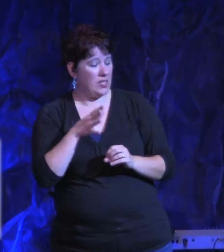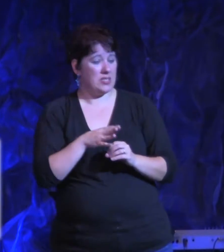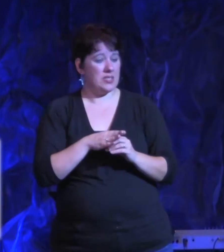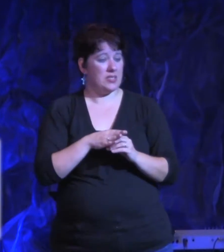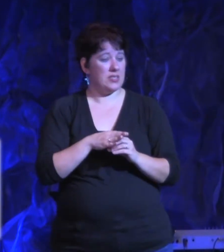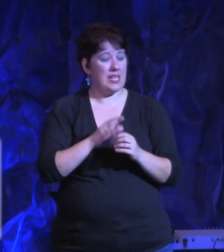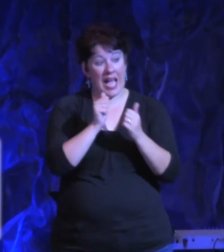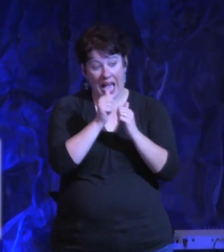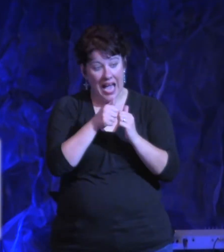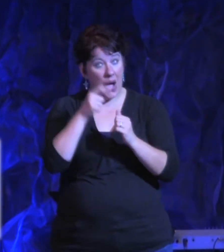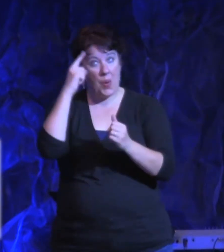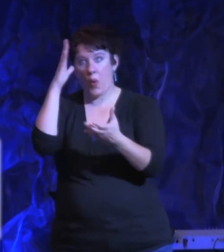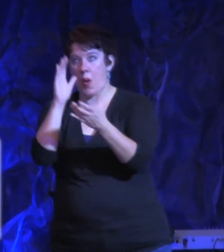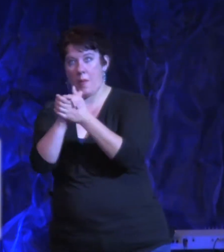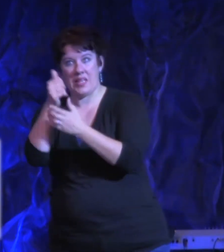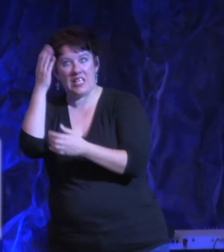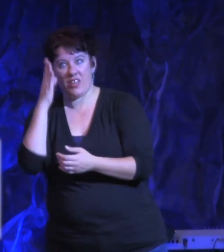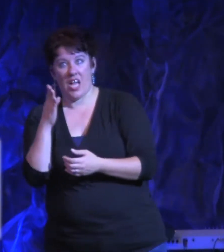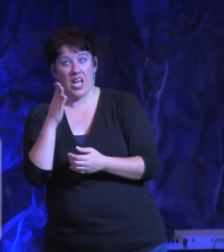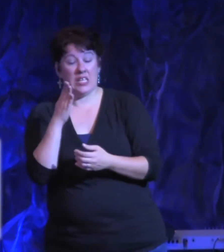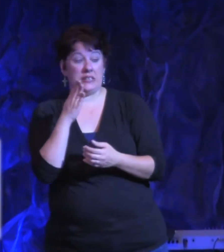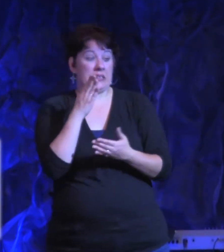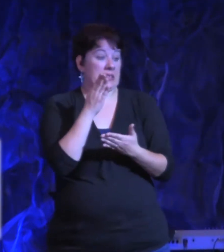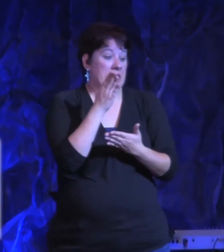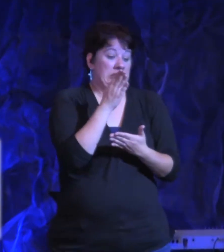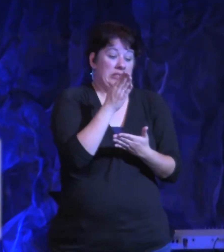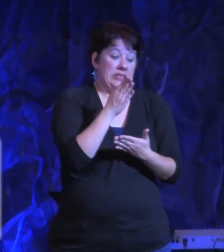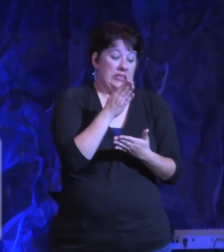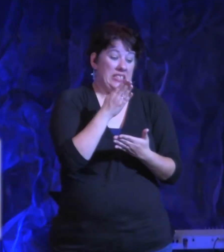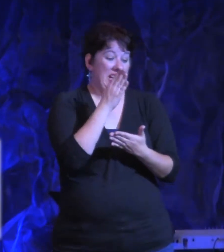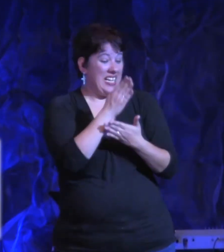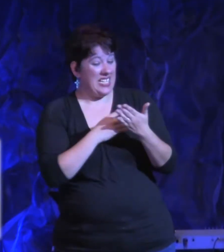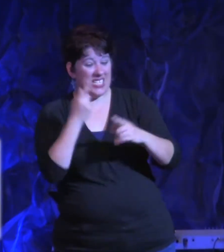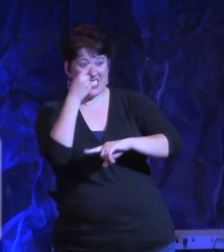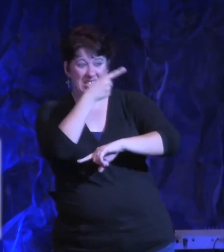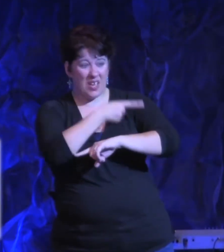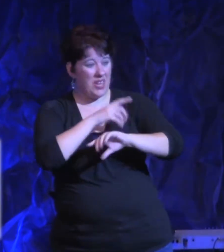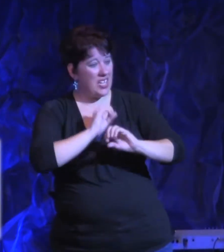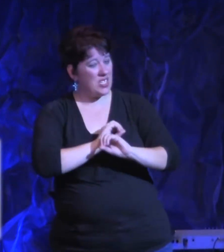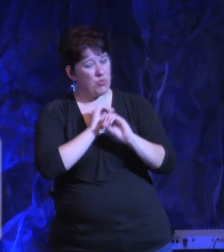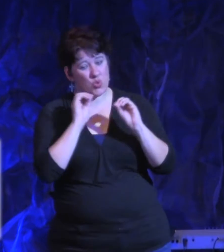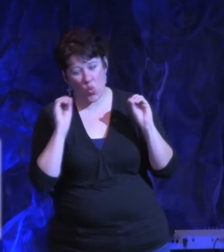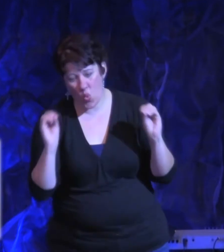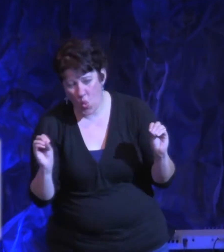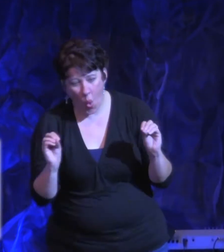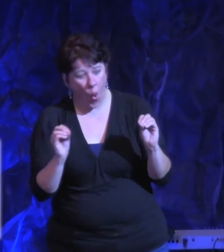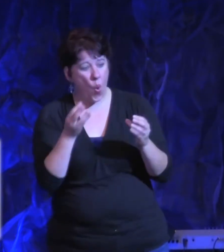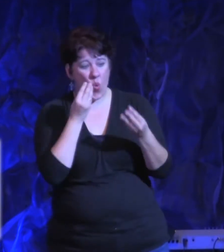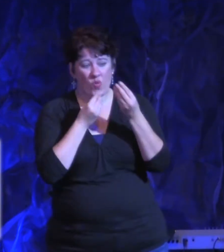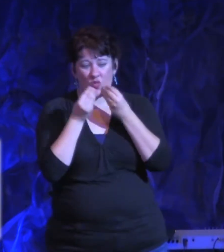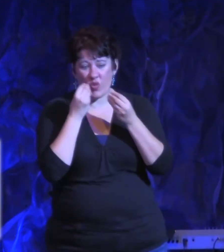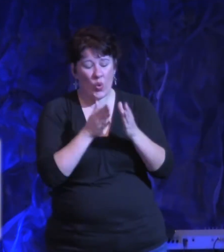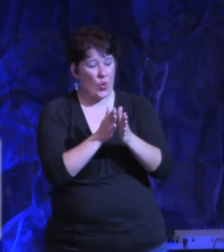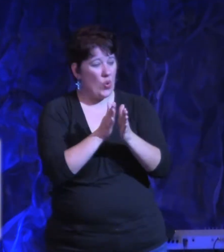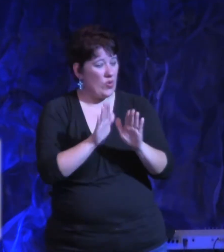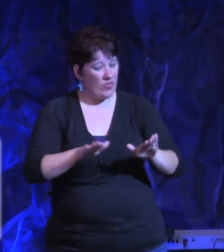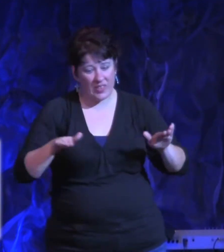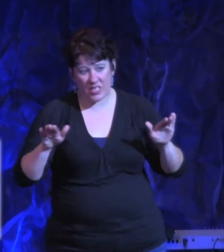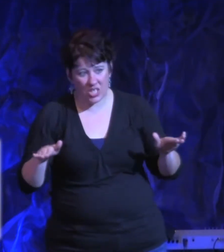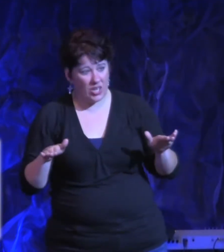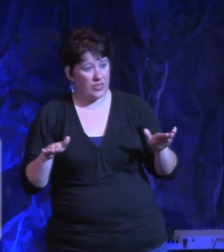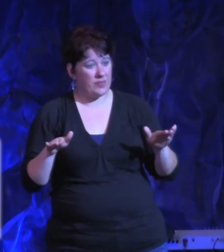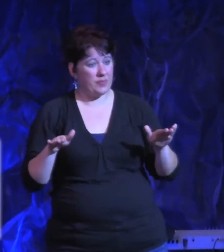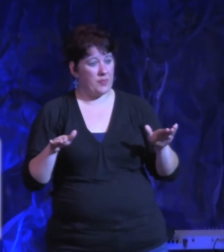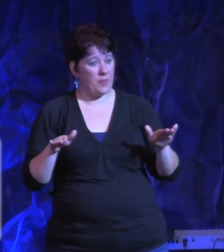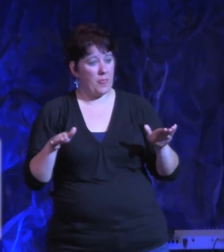And sometimes he would go days with no food for the children, and he would gather the children together, and they would pray, and they would seek God, and they would ask God for provision.